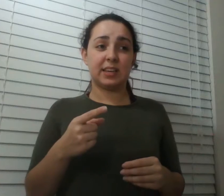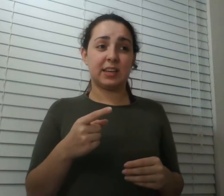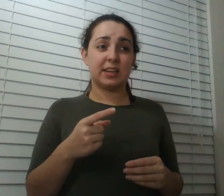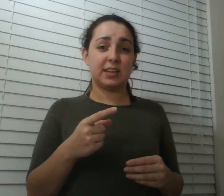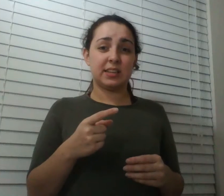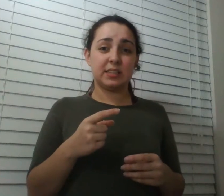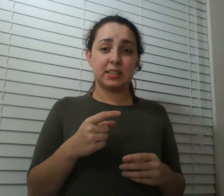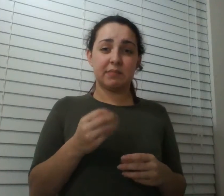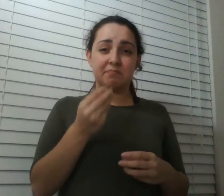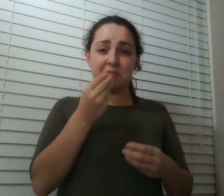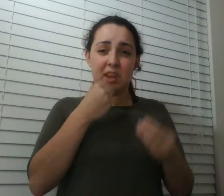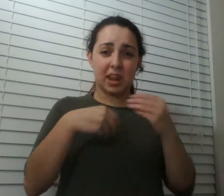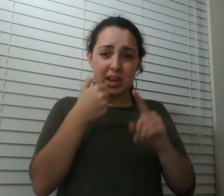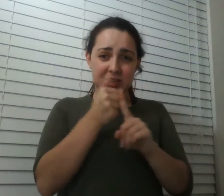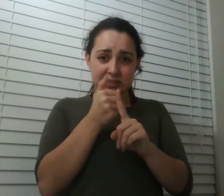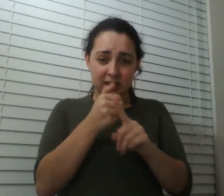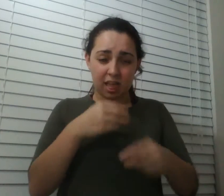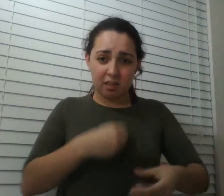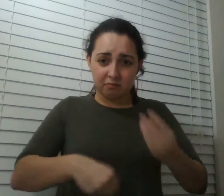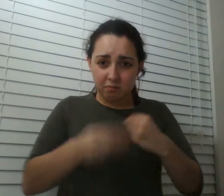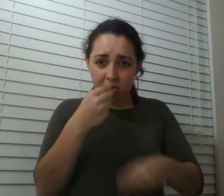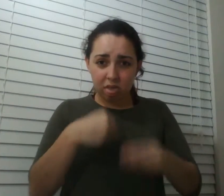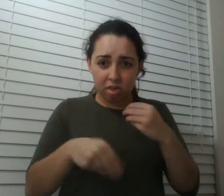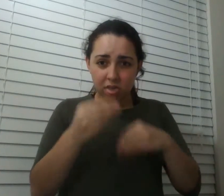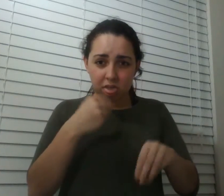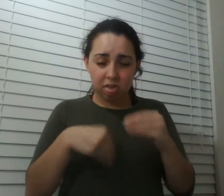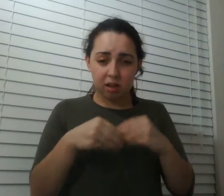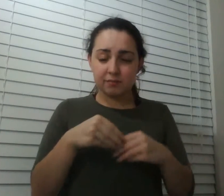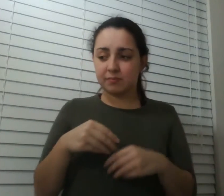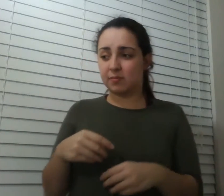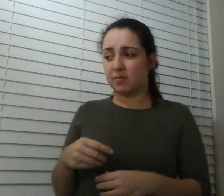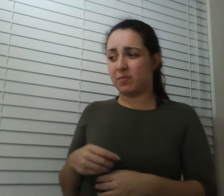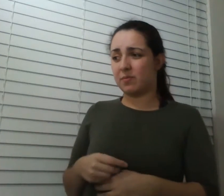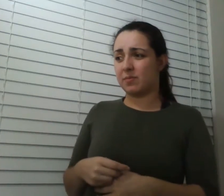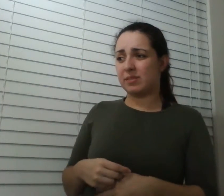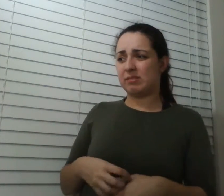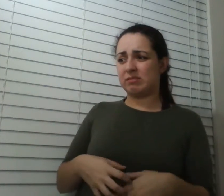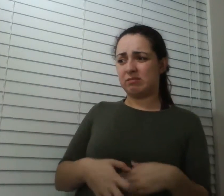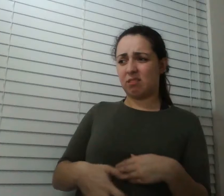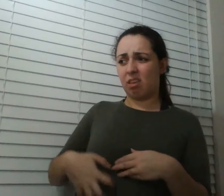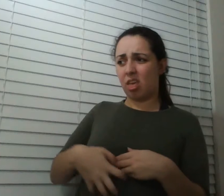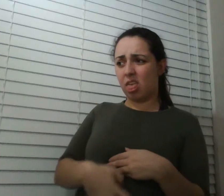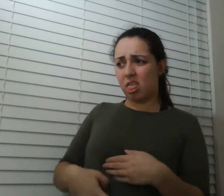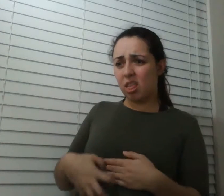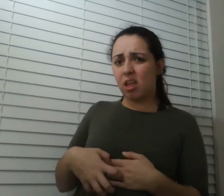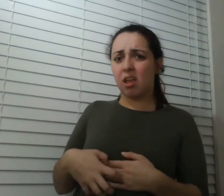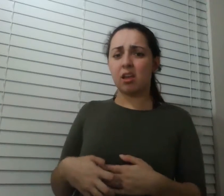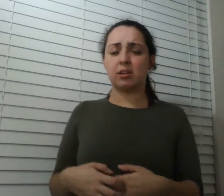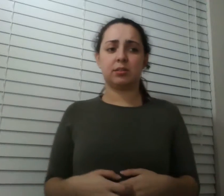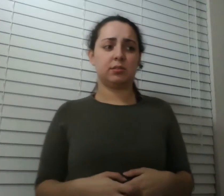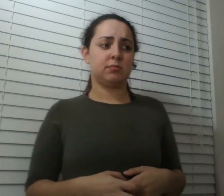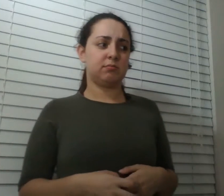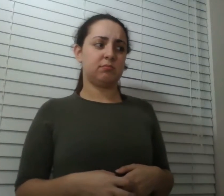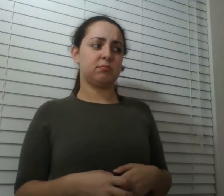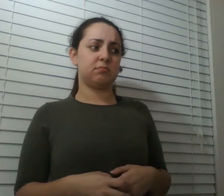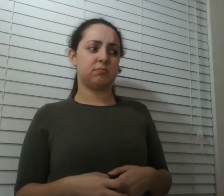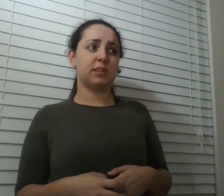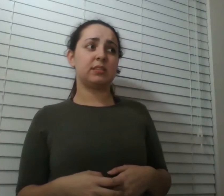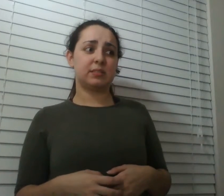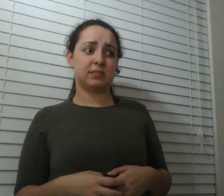himself wow that is disgusting it was horrifying i had sort of felt like